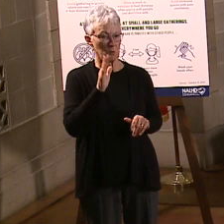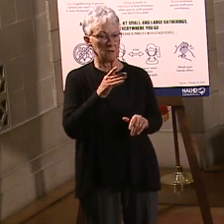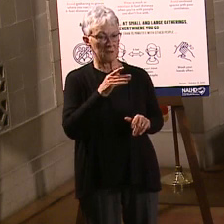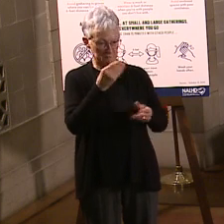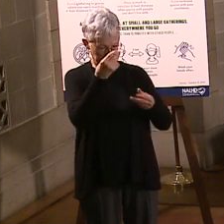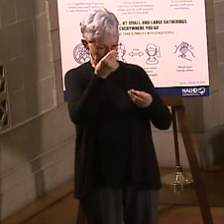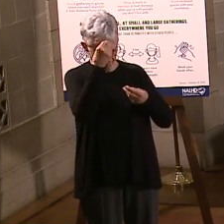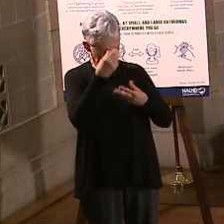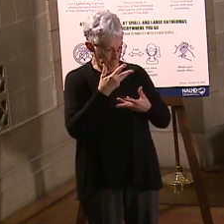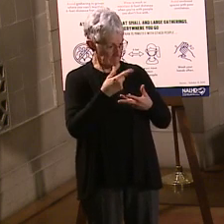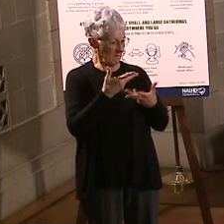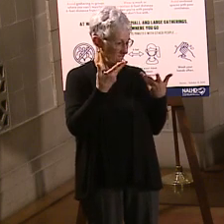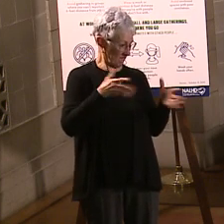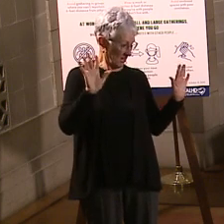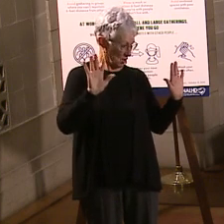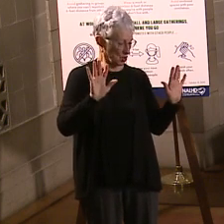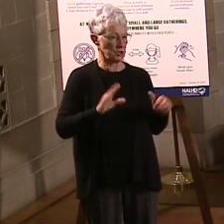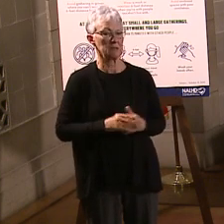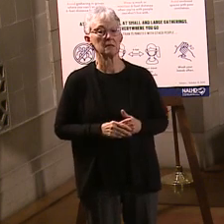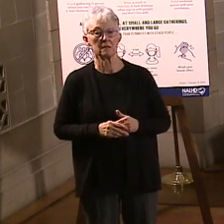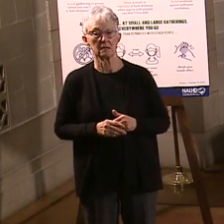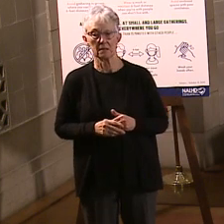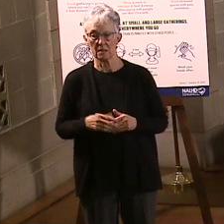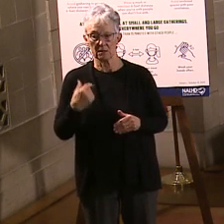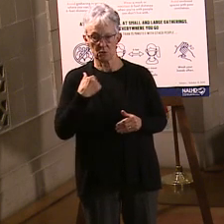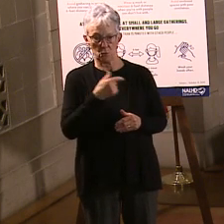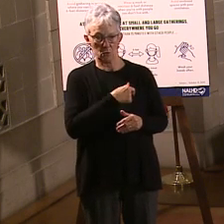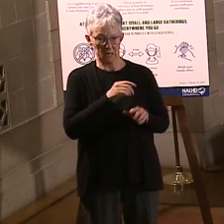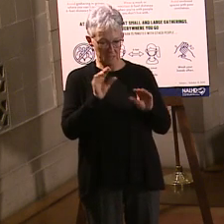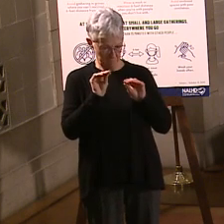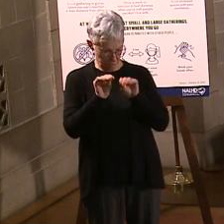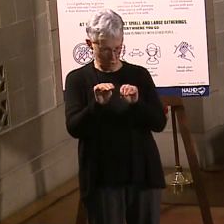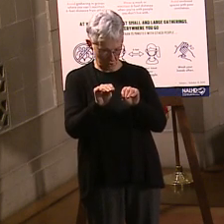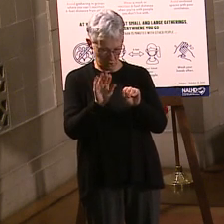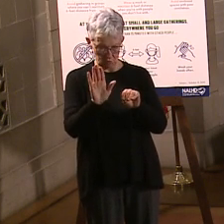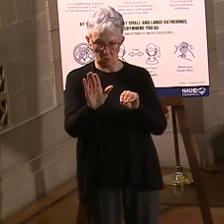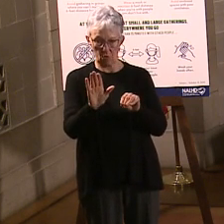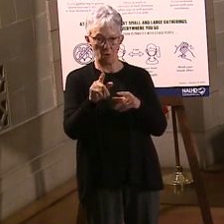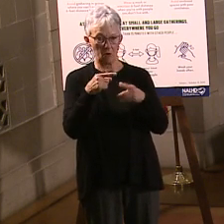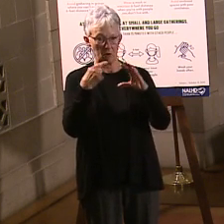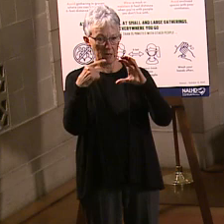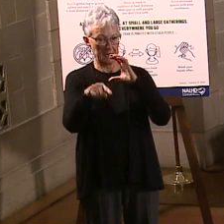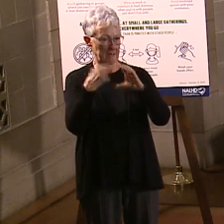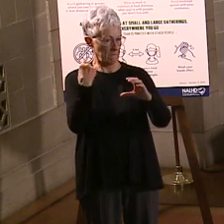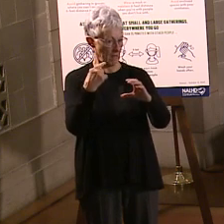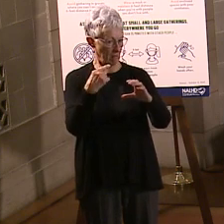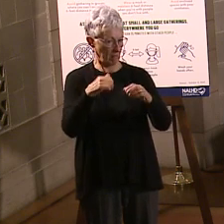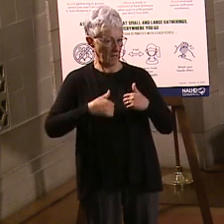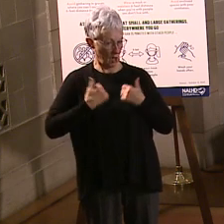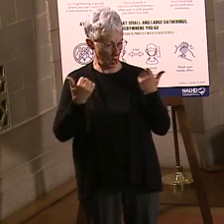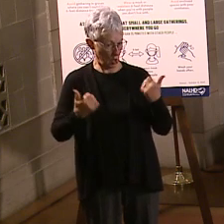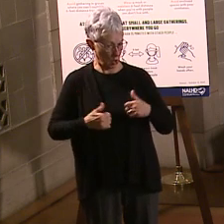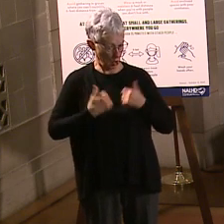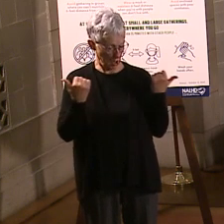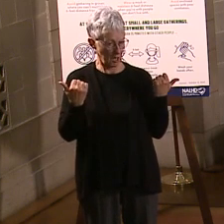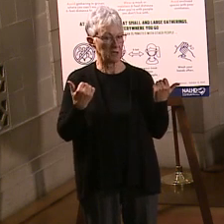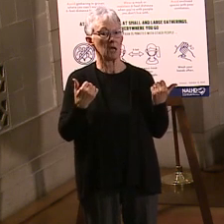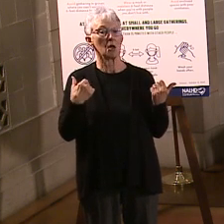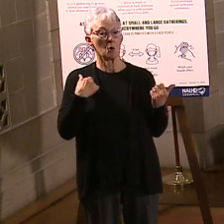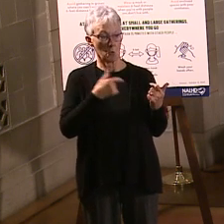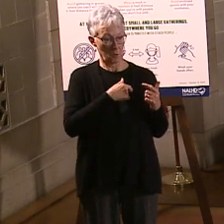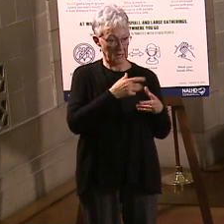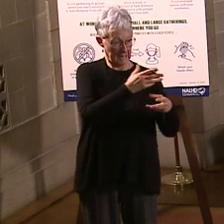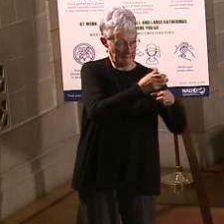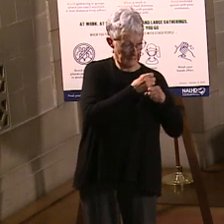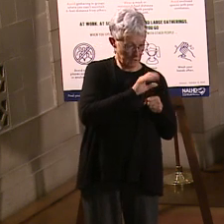come to you. And we know that those will come within 24 hours. Some of those come fast. Some of those come a little slower. But you will get it within 24